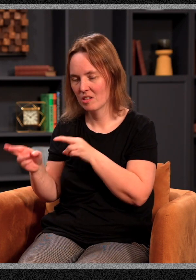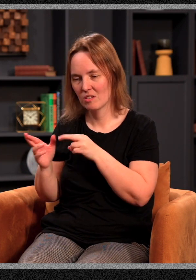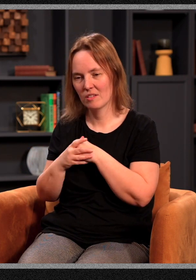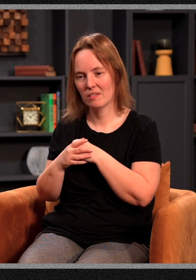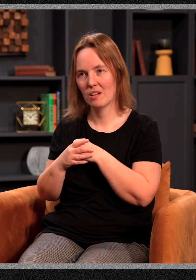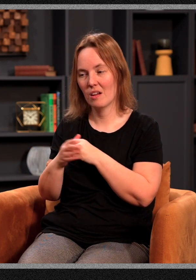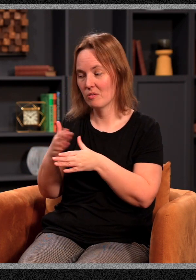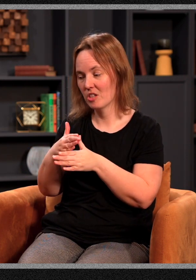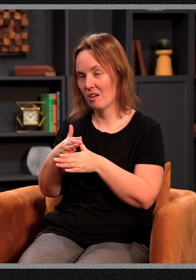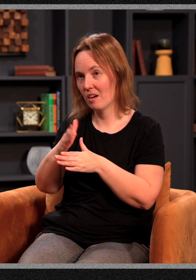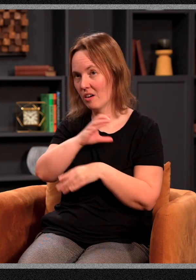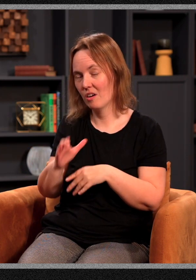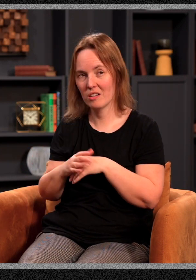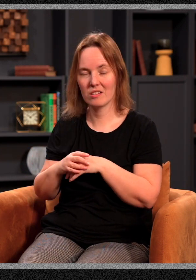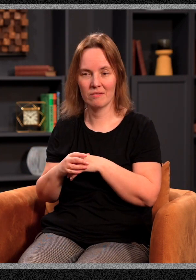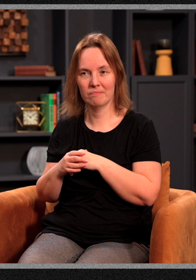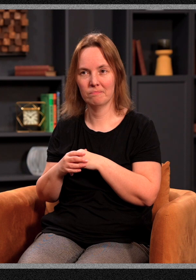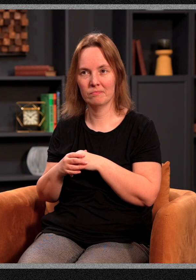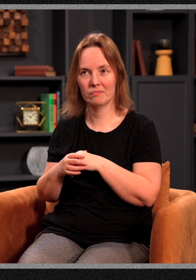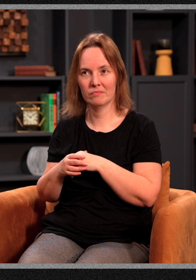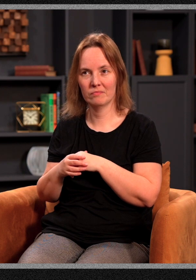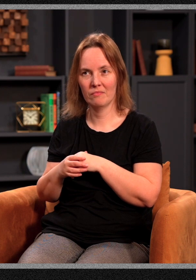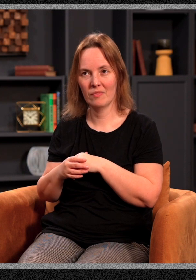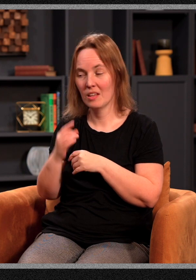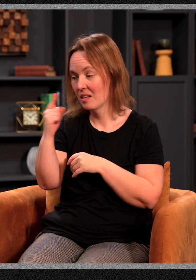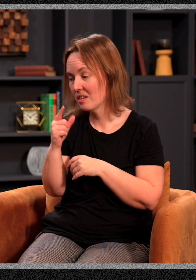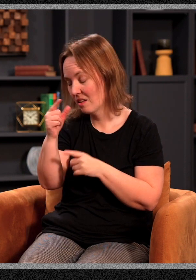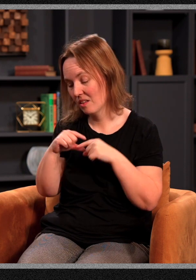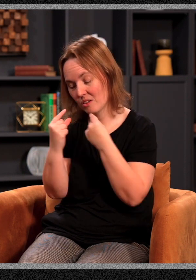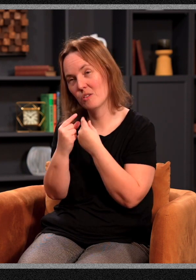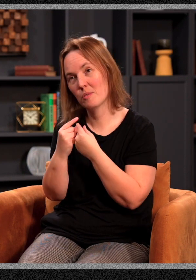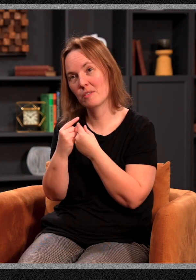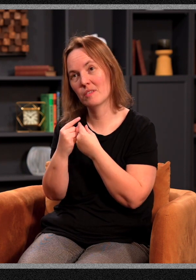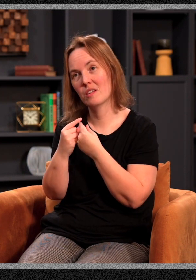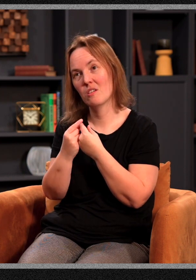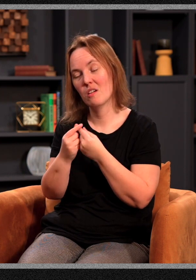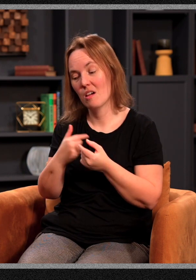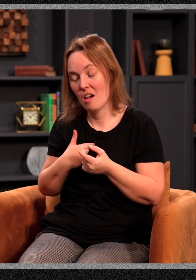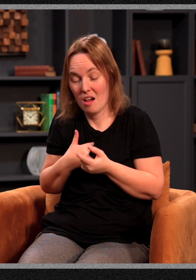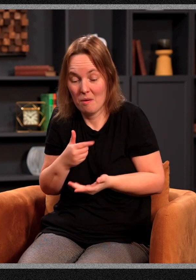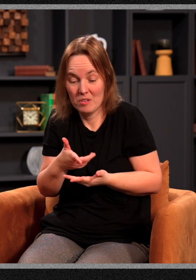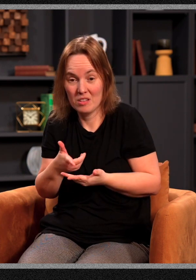kind of stuff and just sharing Christ, praying with people. And I tell the group, I say, listen guys, I'm in this group for selfish reasons.